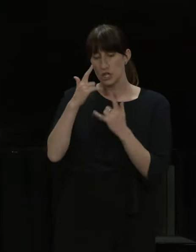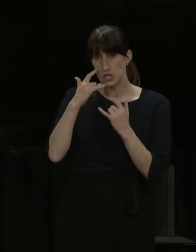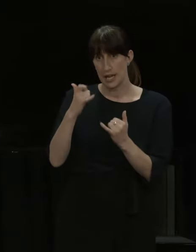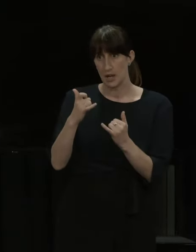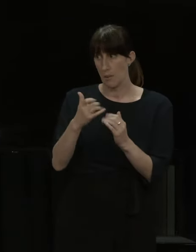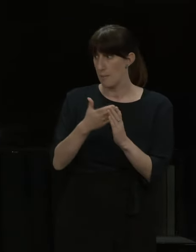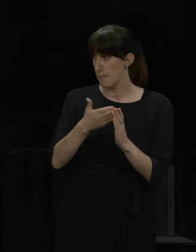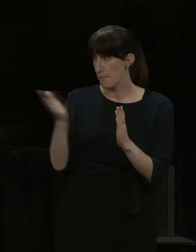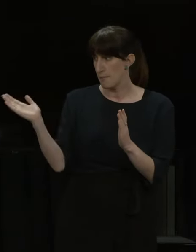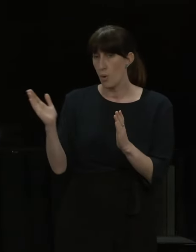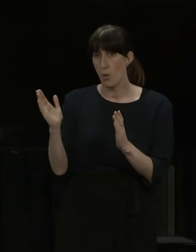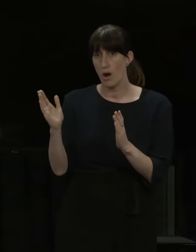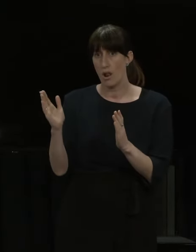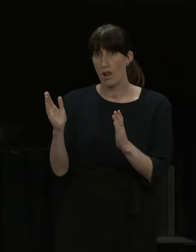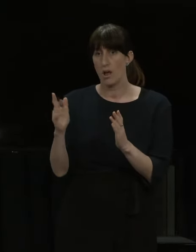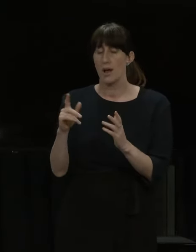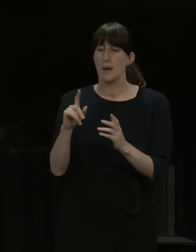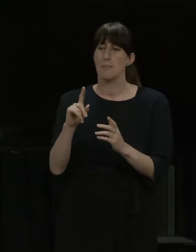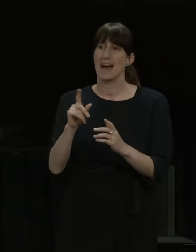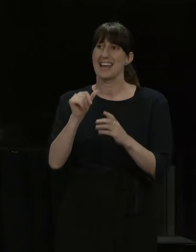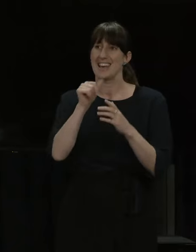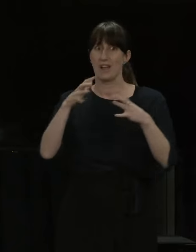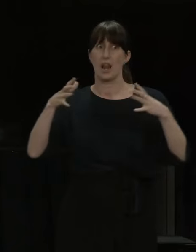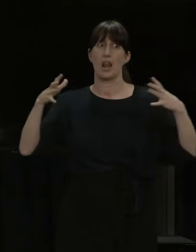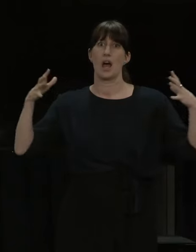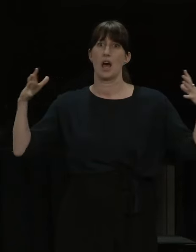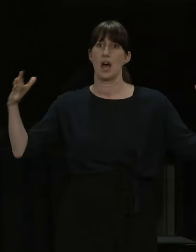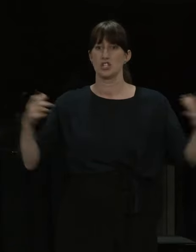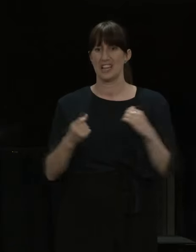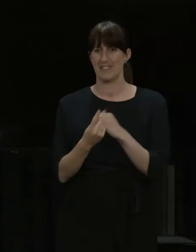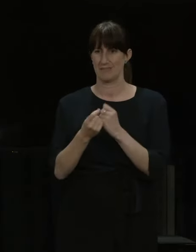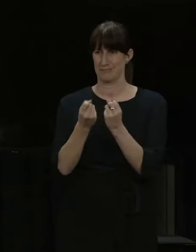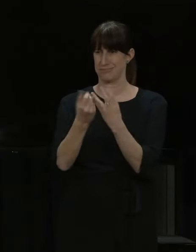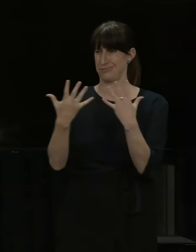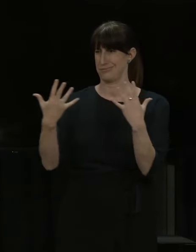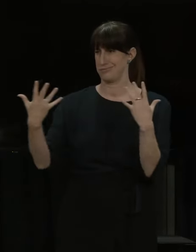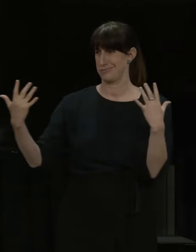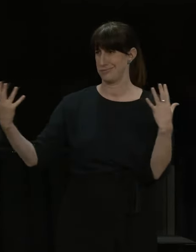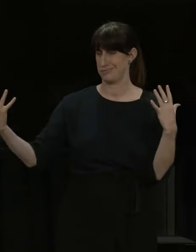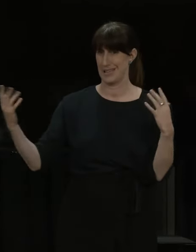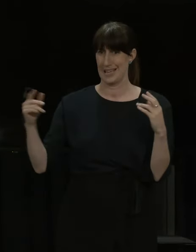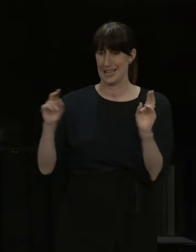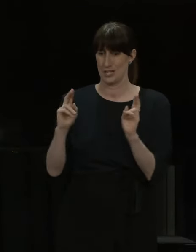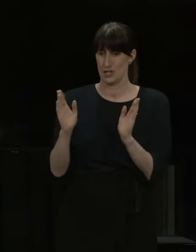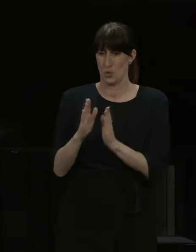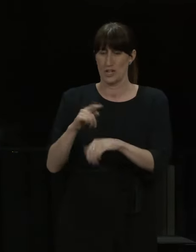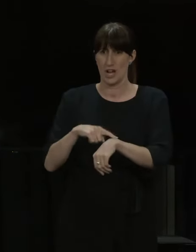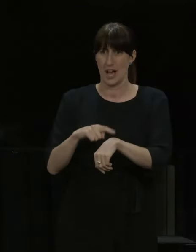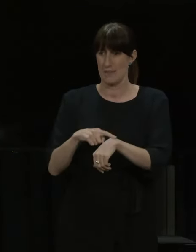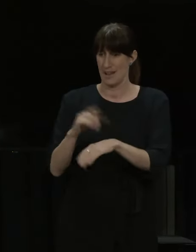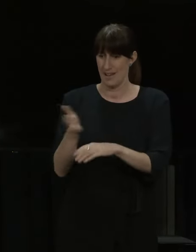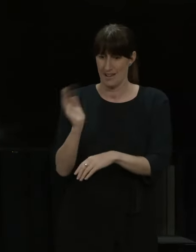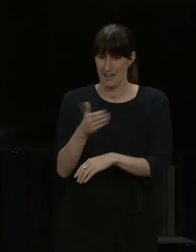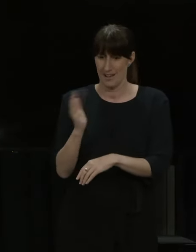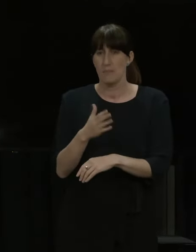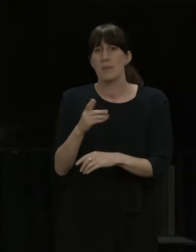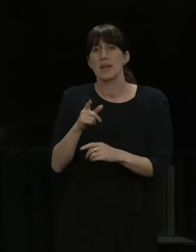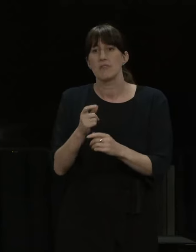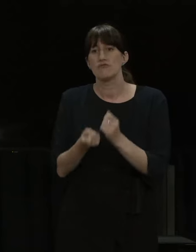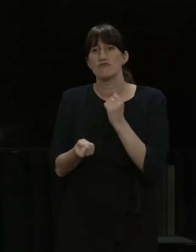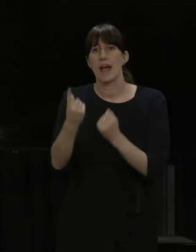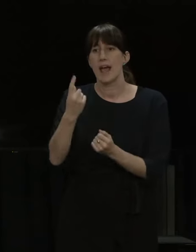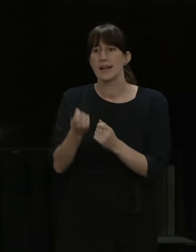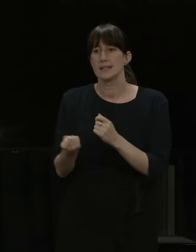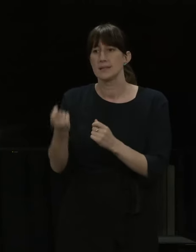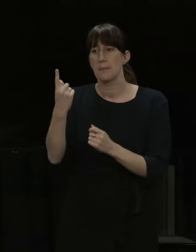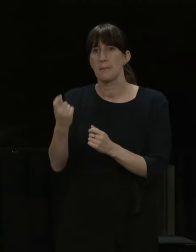more of them. On the other hand, if you're doing a larger event, for example, where there's a lot of people coming in in a short space of time, then more spot checking is going